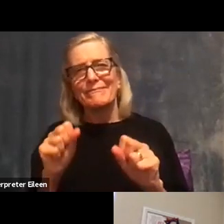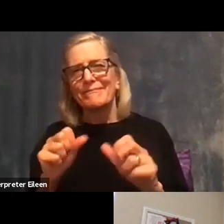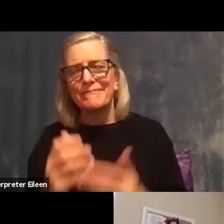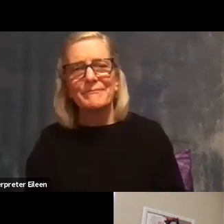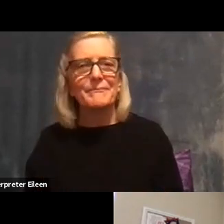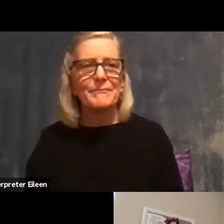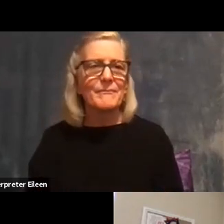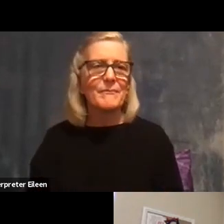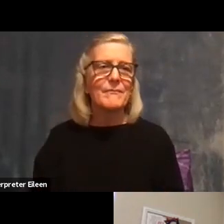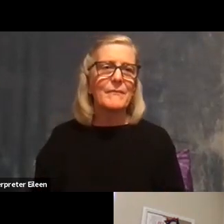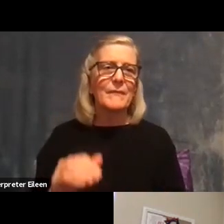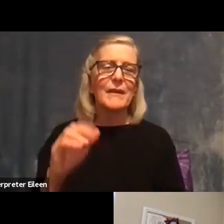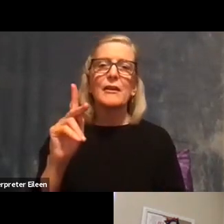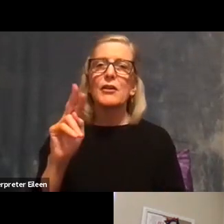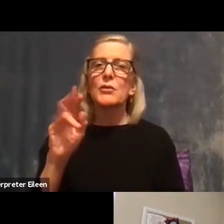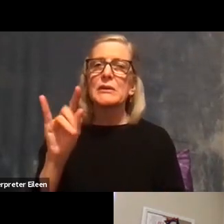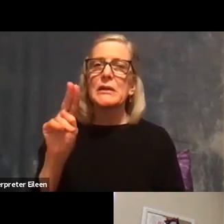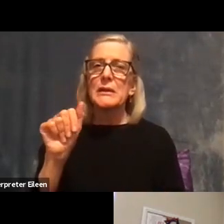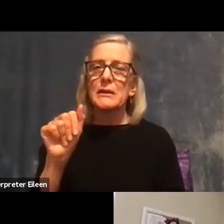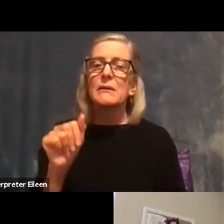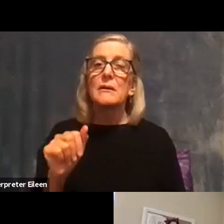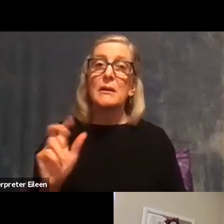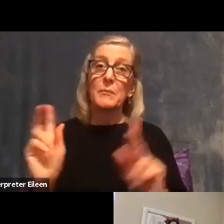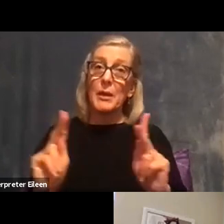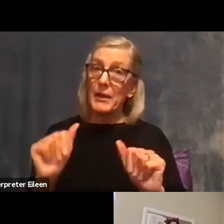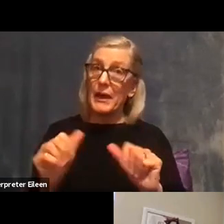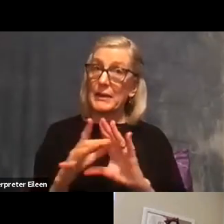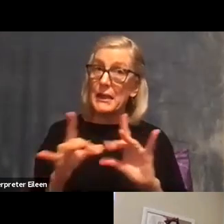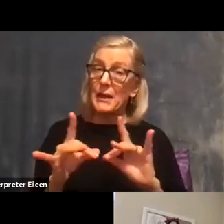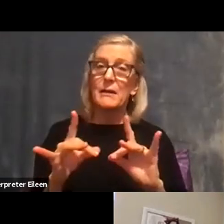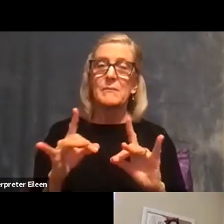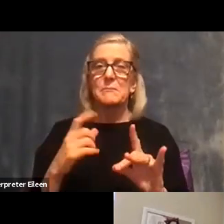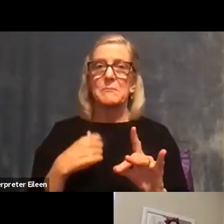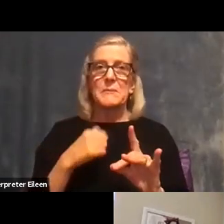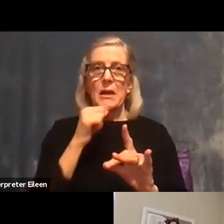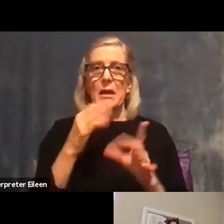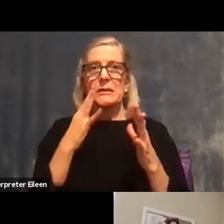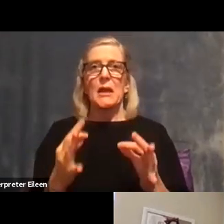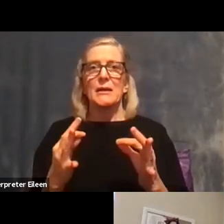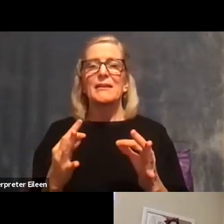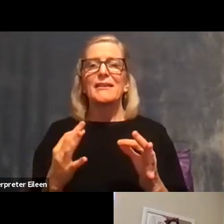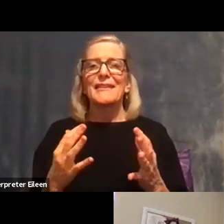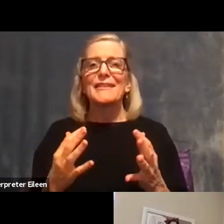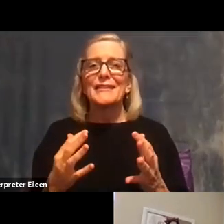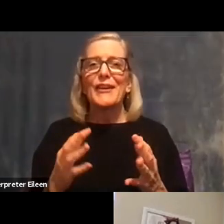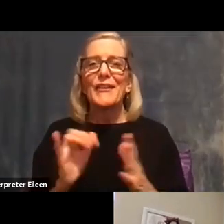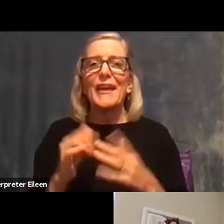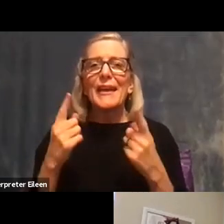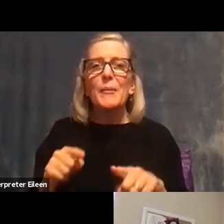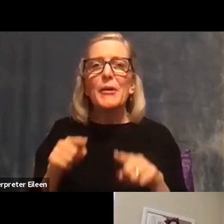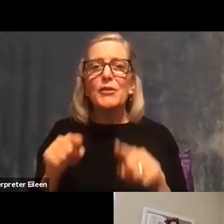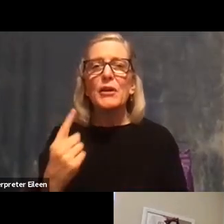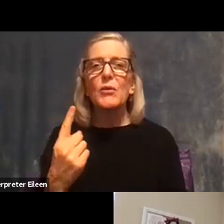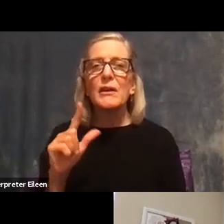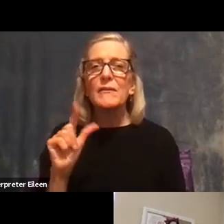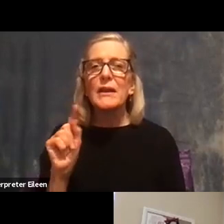add in one thing to I mean people are always allowed to say that they're undecided. And so this was addressed in one of the Latinx polls is that